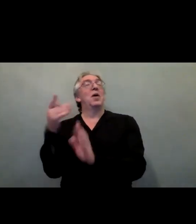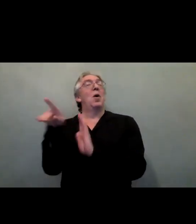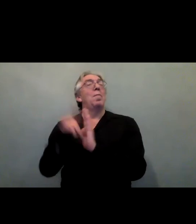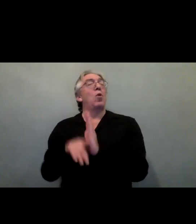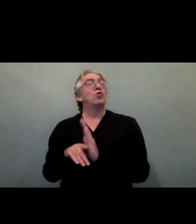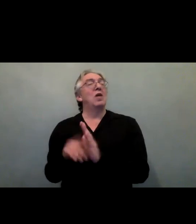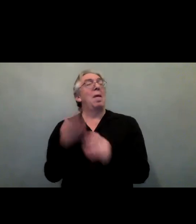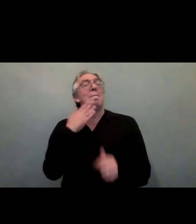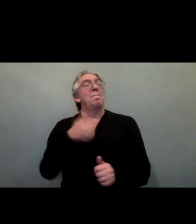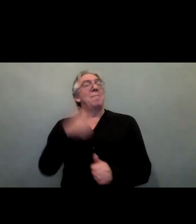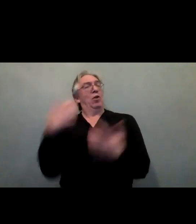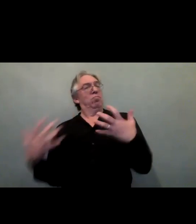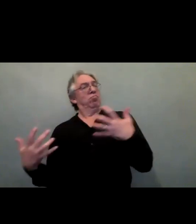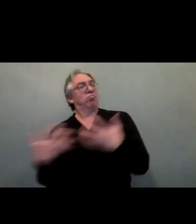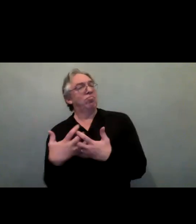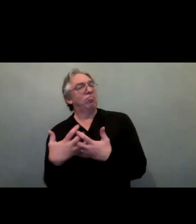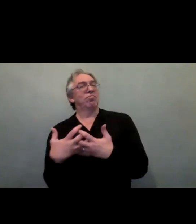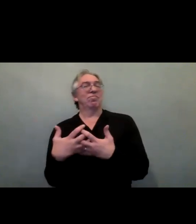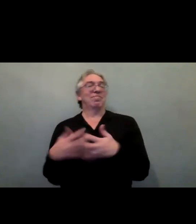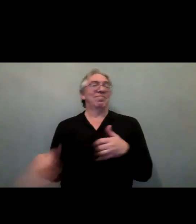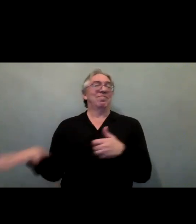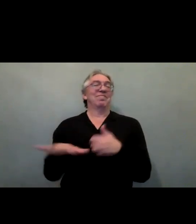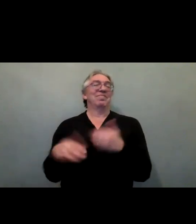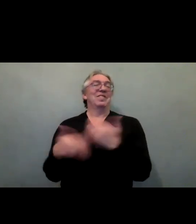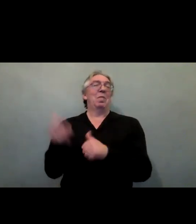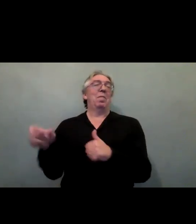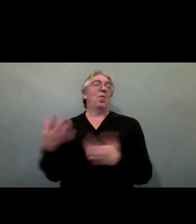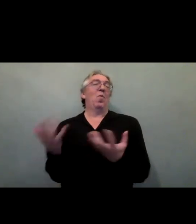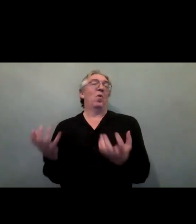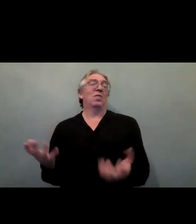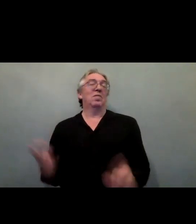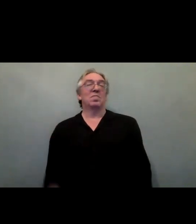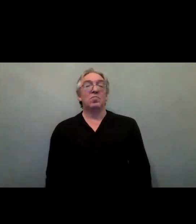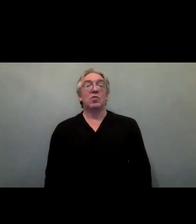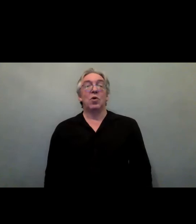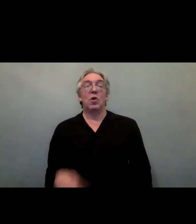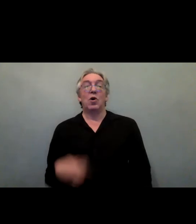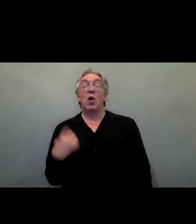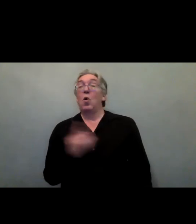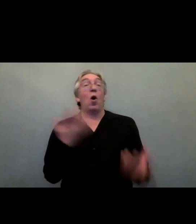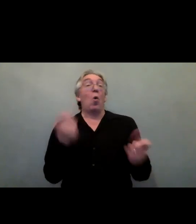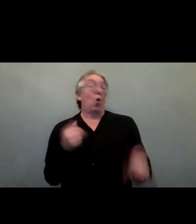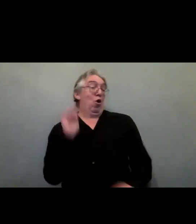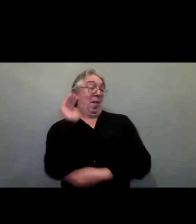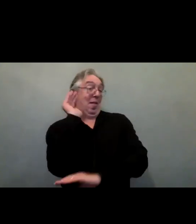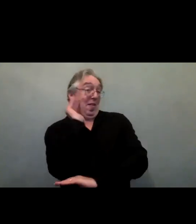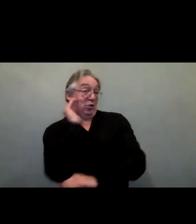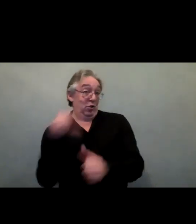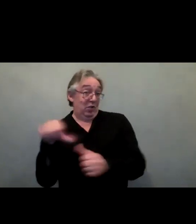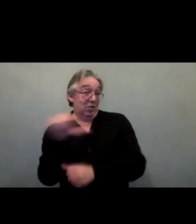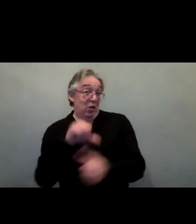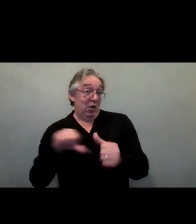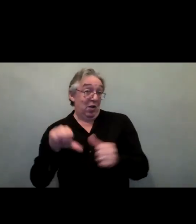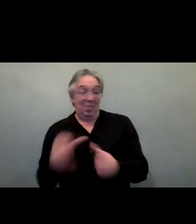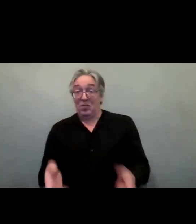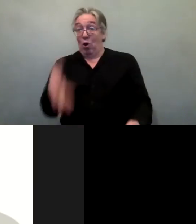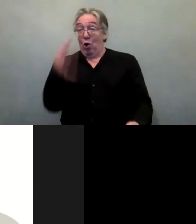work together, continue to work together in partnership with high ambition, listening and learning from each other. And that way, we will achieve